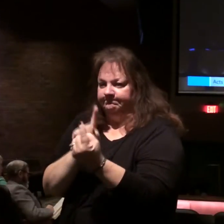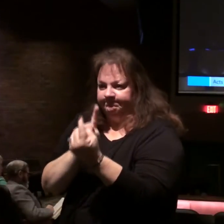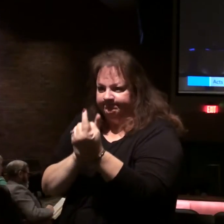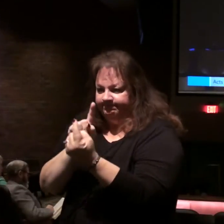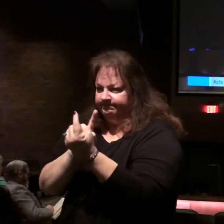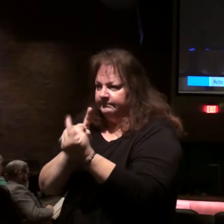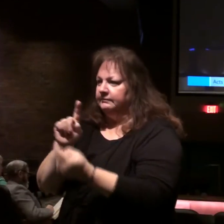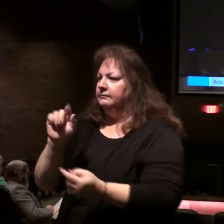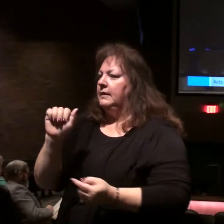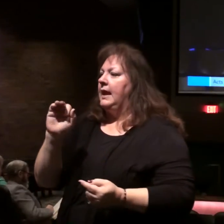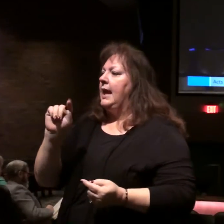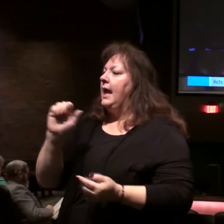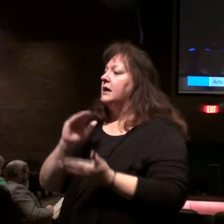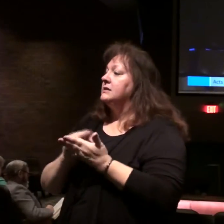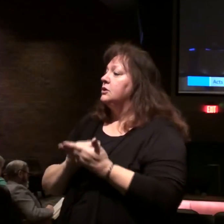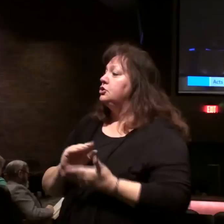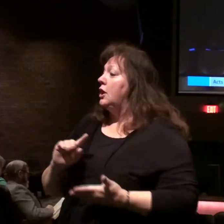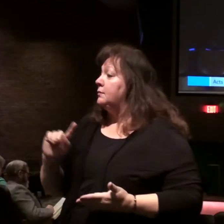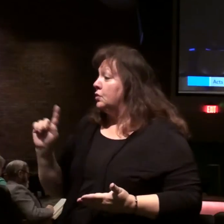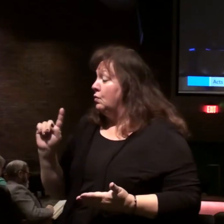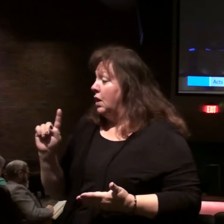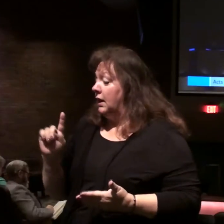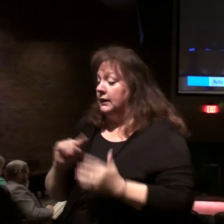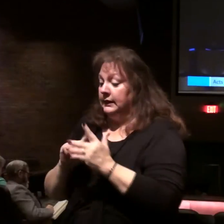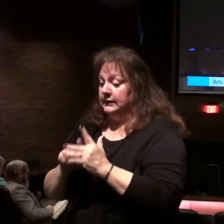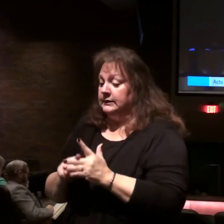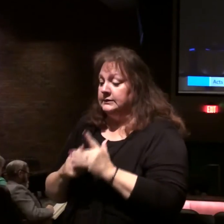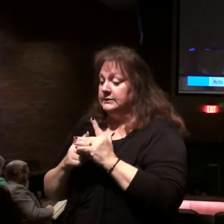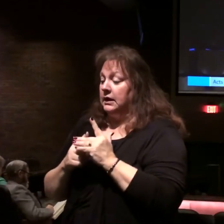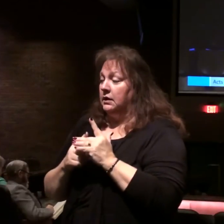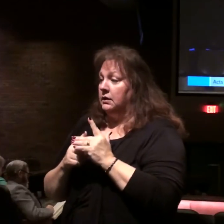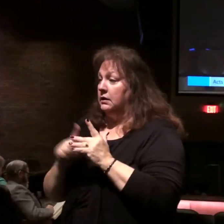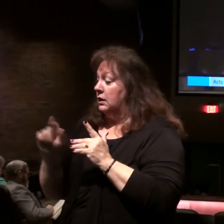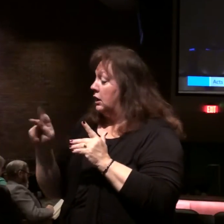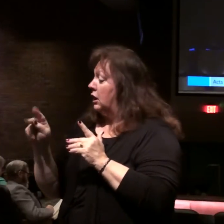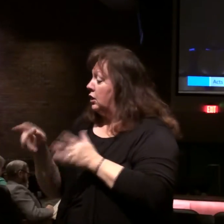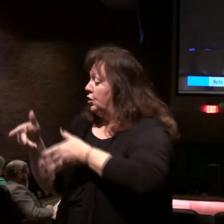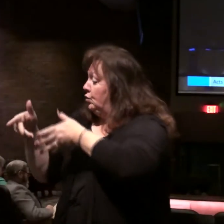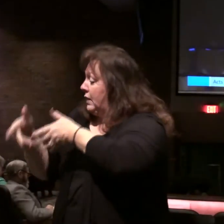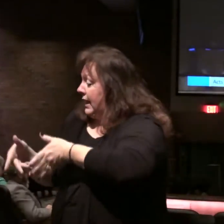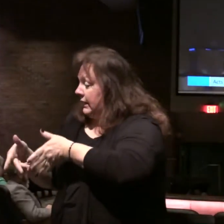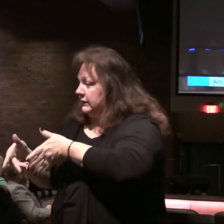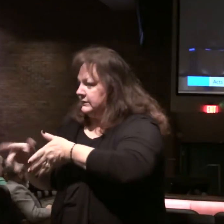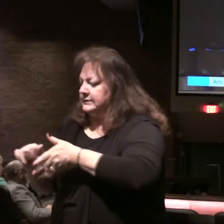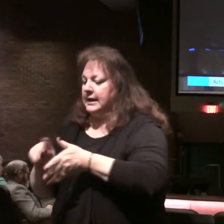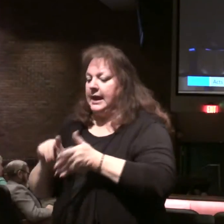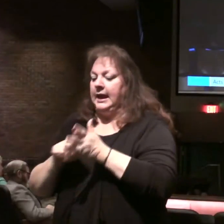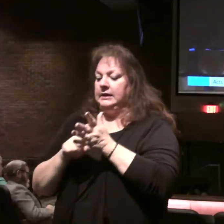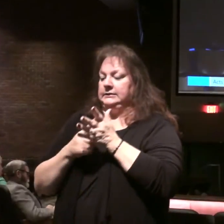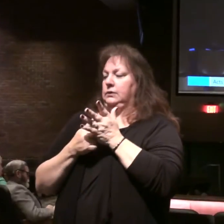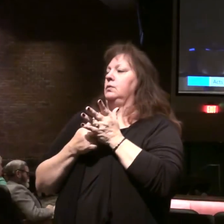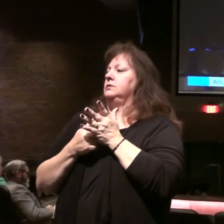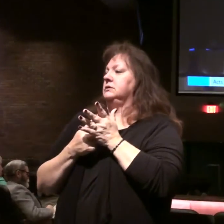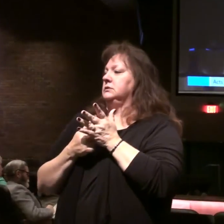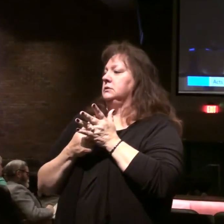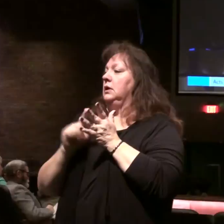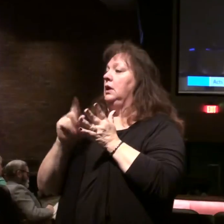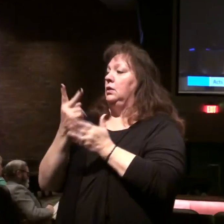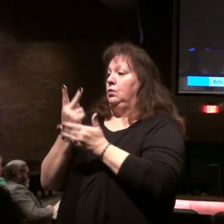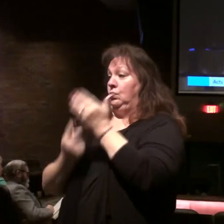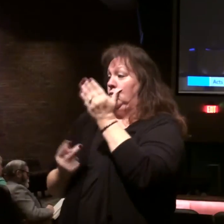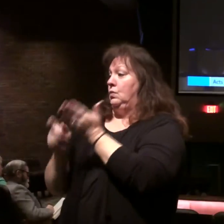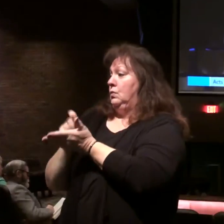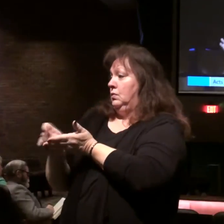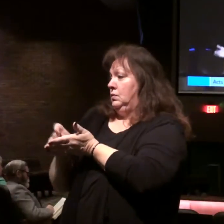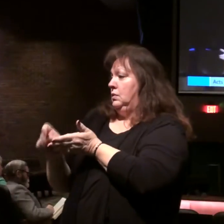in Acts chapter 1. Chapter 1 picks up where the gospel of Luke leaves off. Luke being the author of